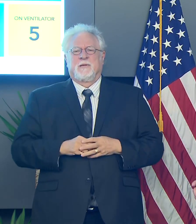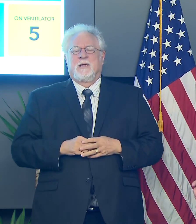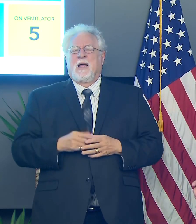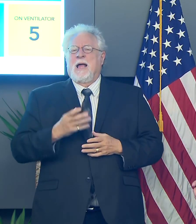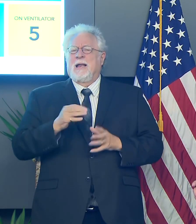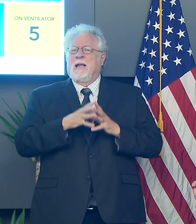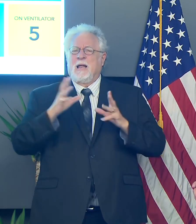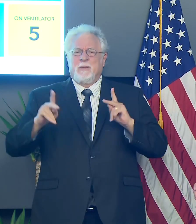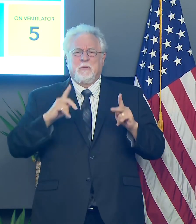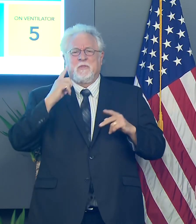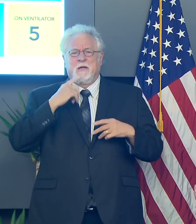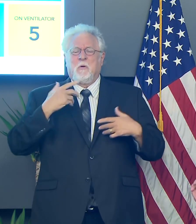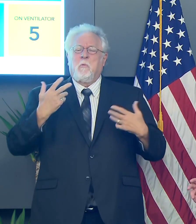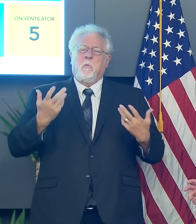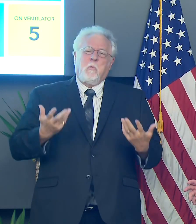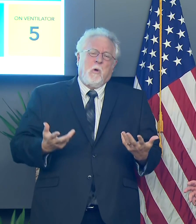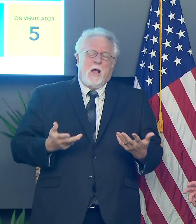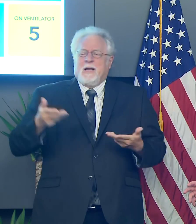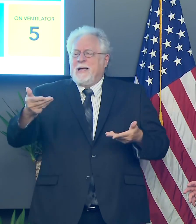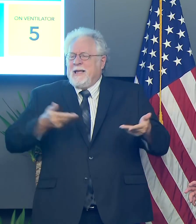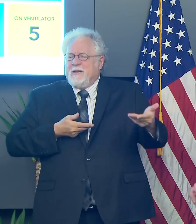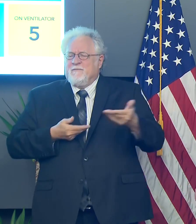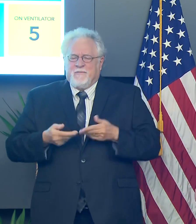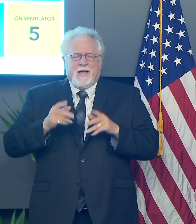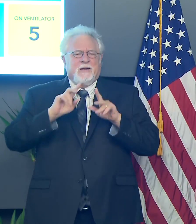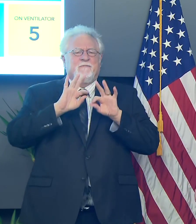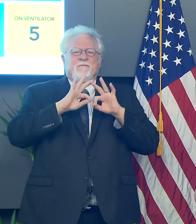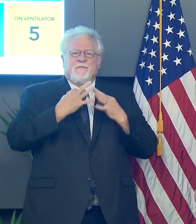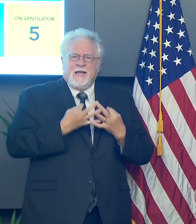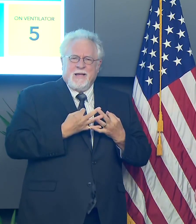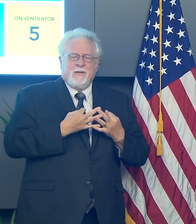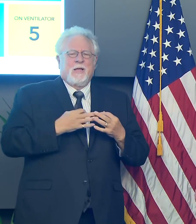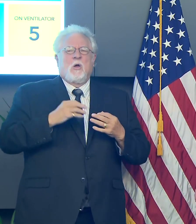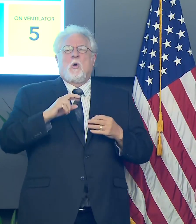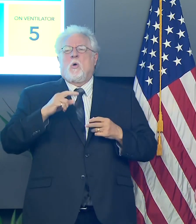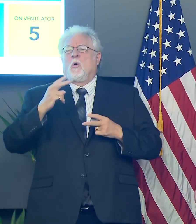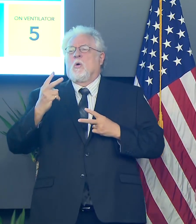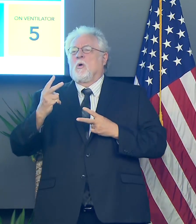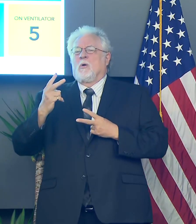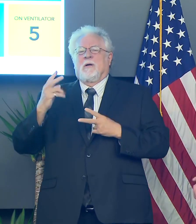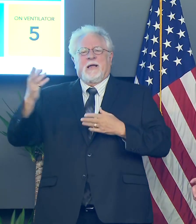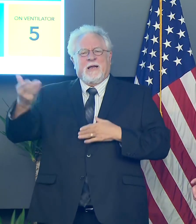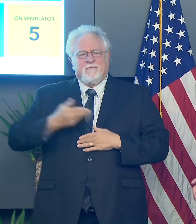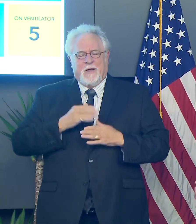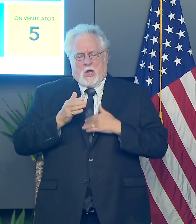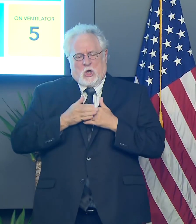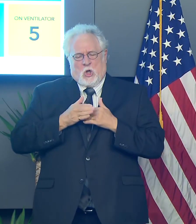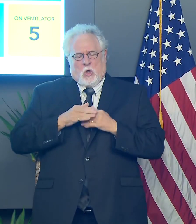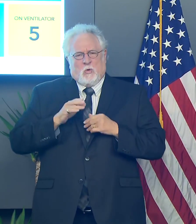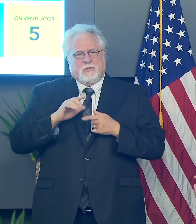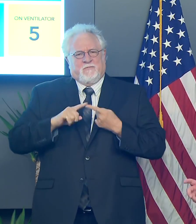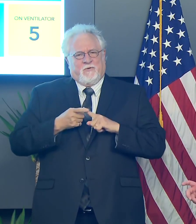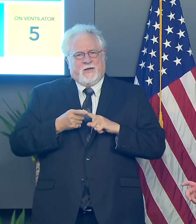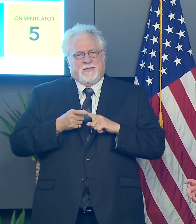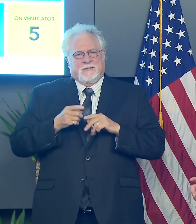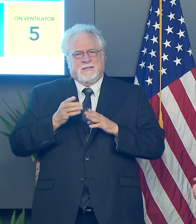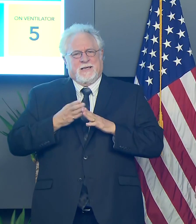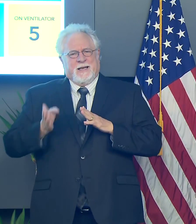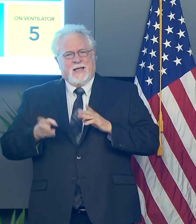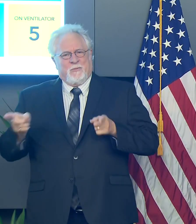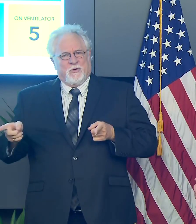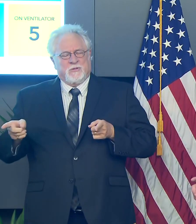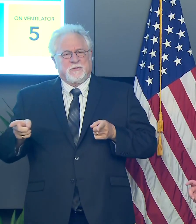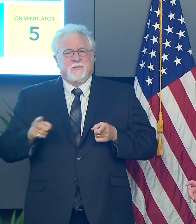and a lot of people think that, well, if we only invite our relatives, if we only invite our close friends or our neighbors, the problem is the virus